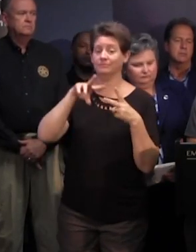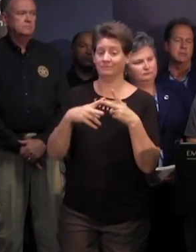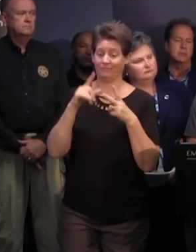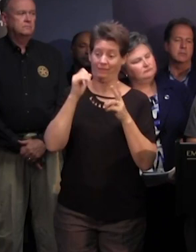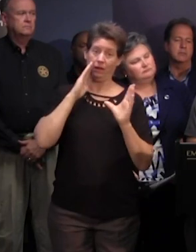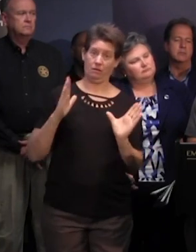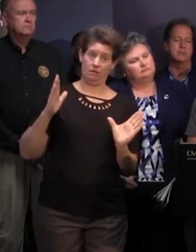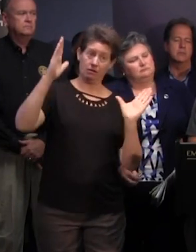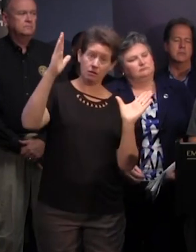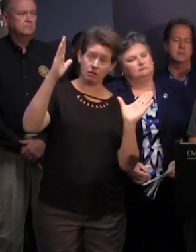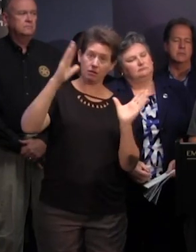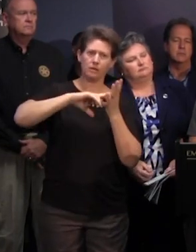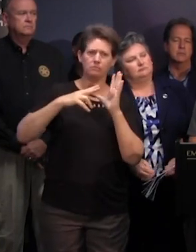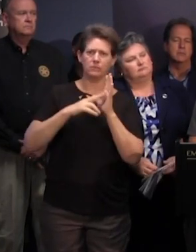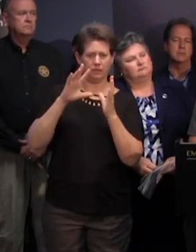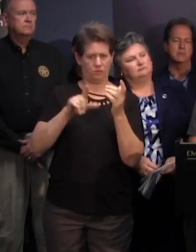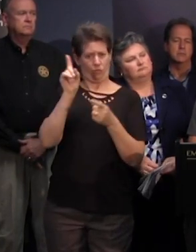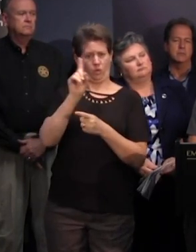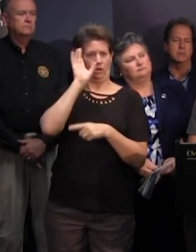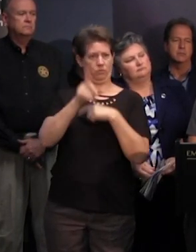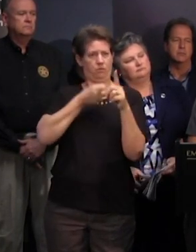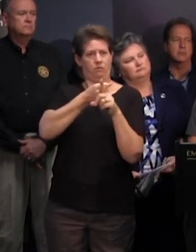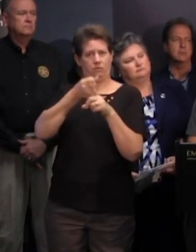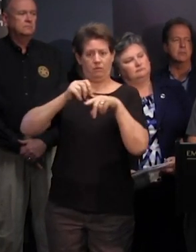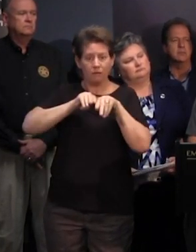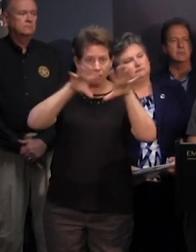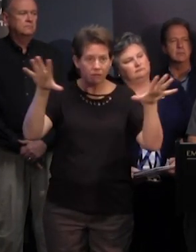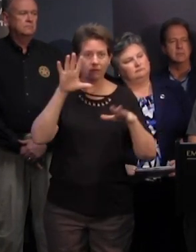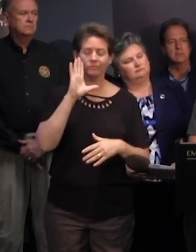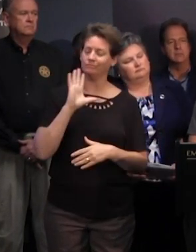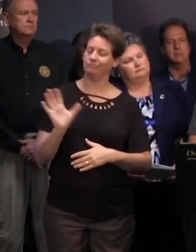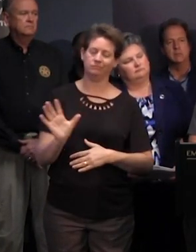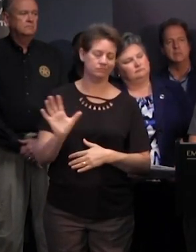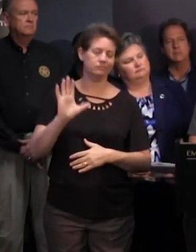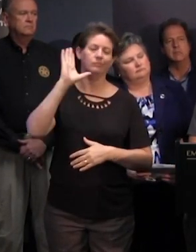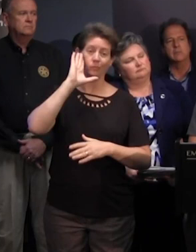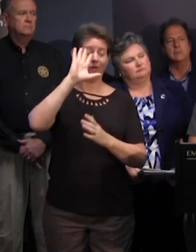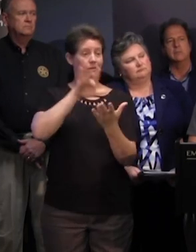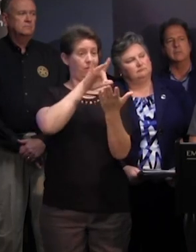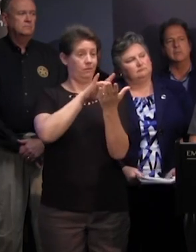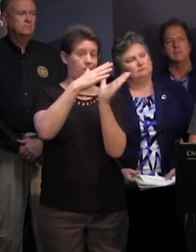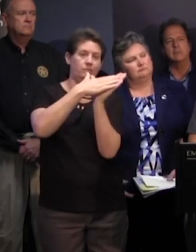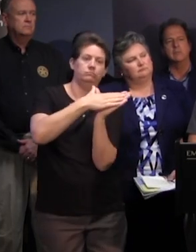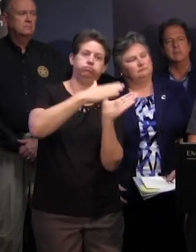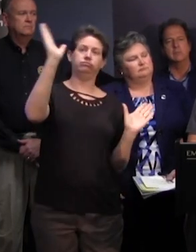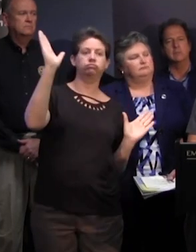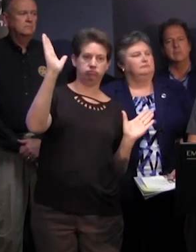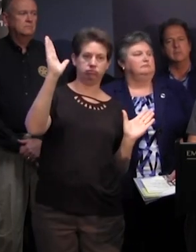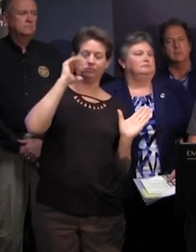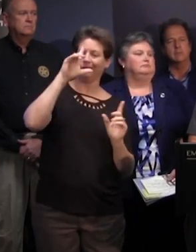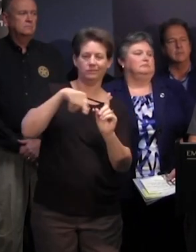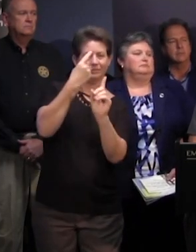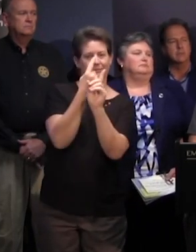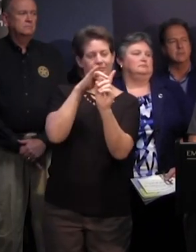imply where impacts from the hurricane will occur in fact impacts will extend far from the center of florence for example